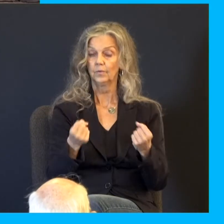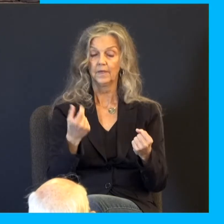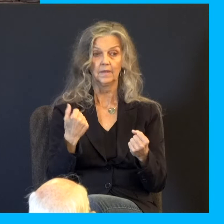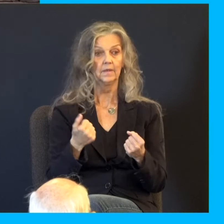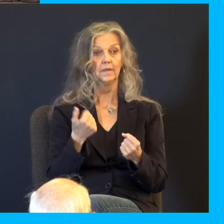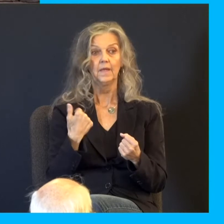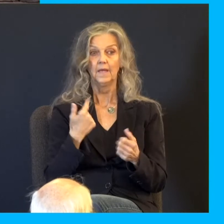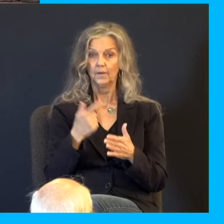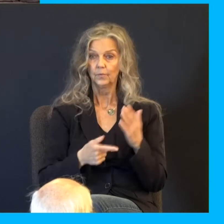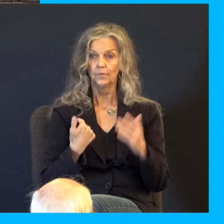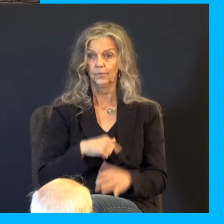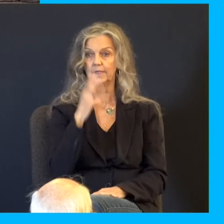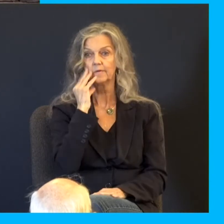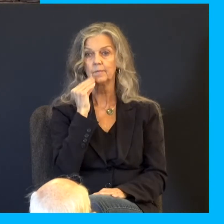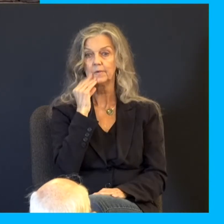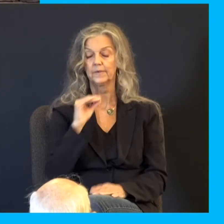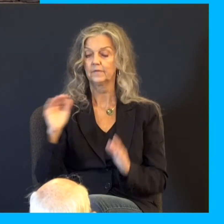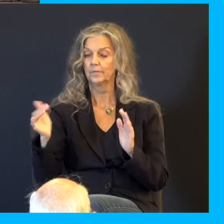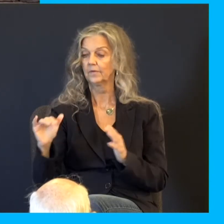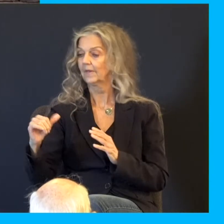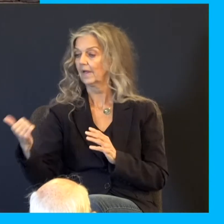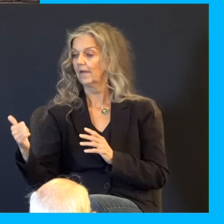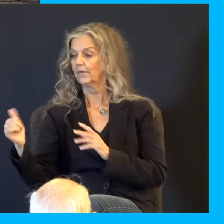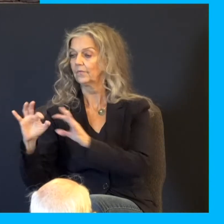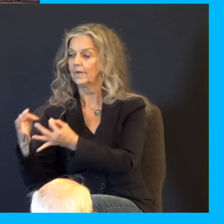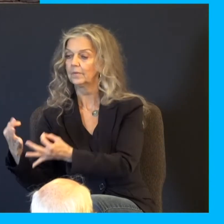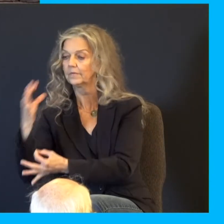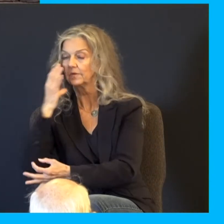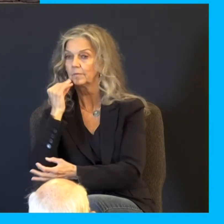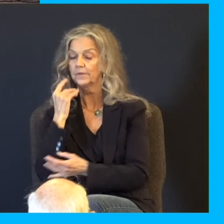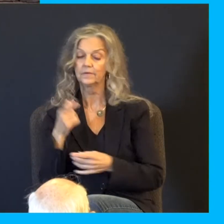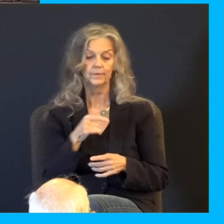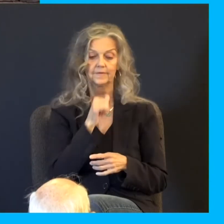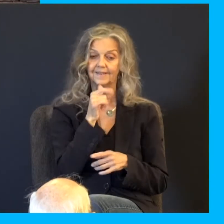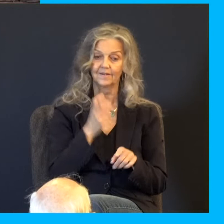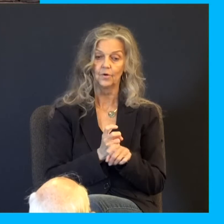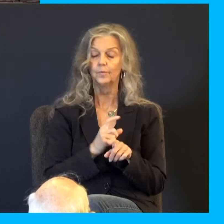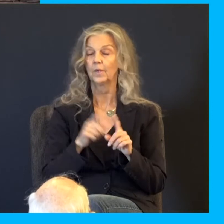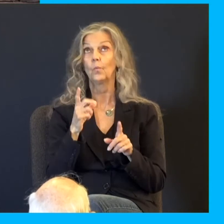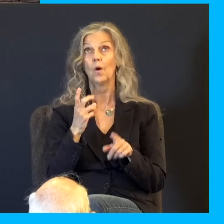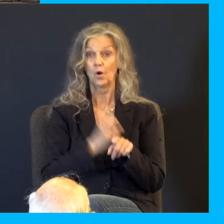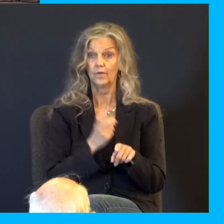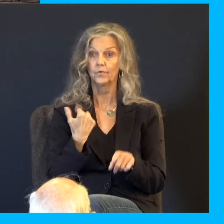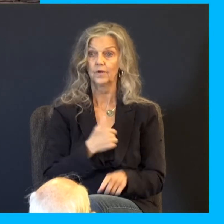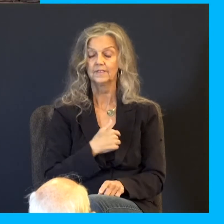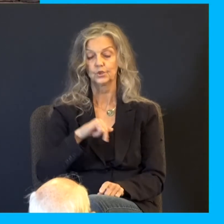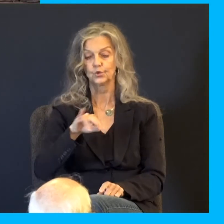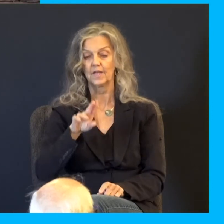other things with their kids, was really quite short. But one of the hardest things we had to do during that time, and it was July 3rd, is pick her